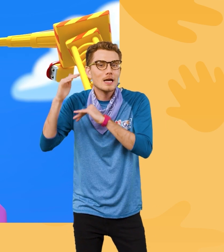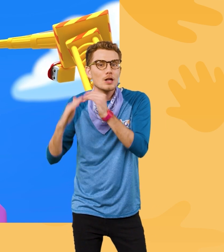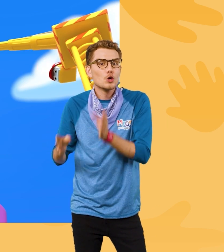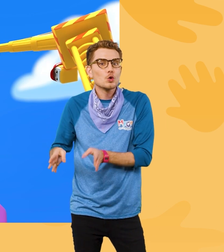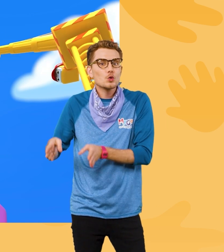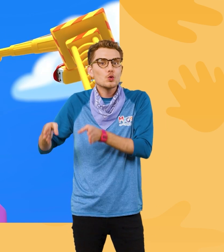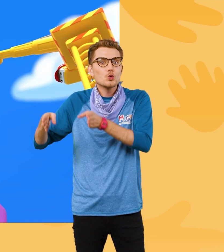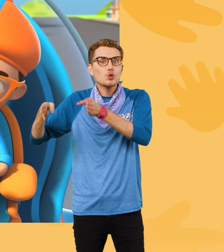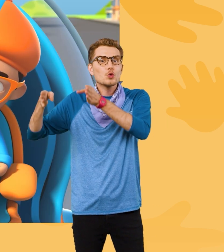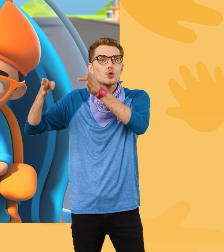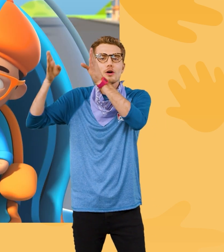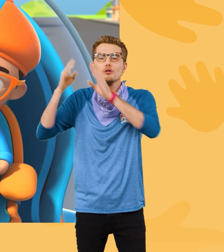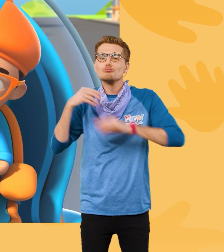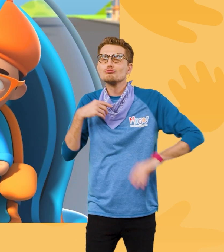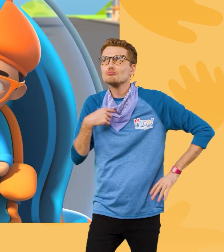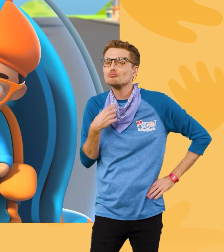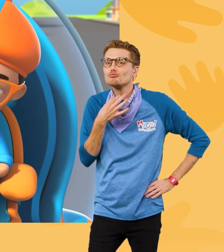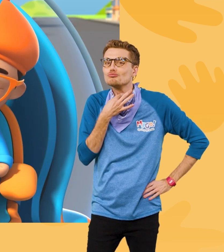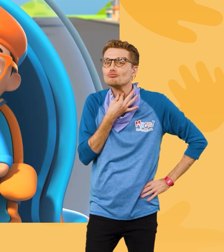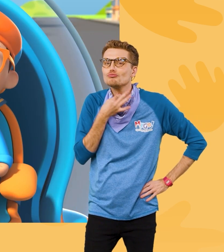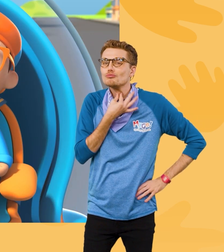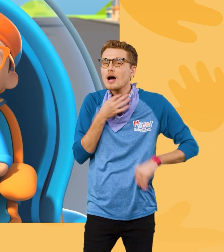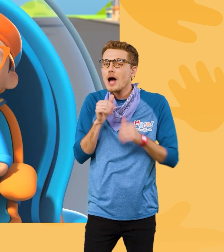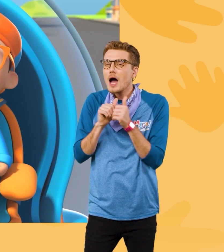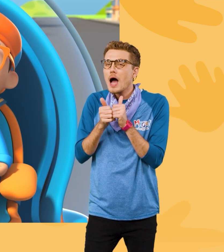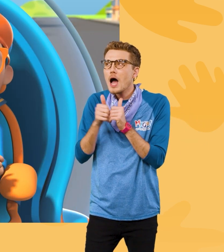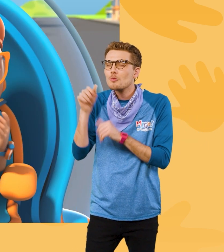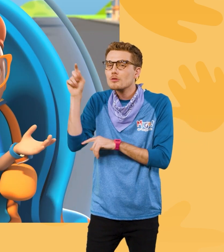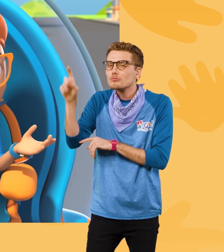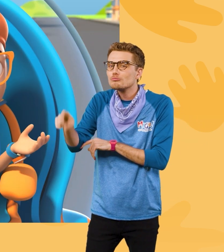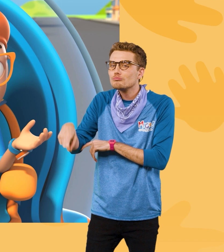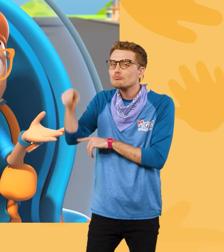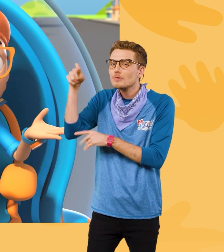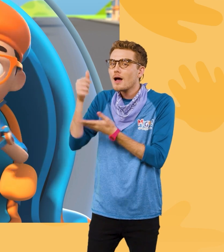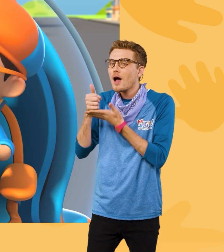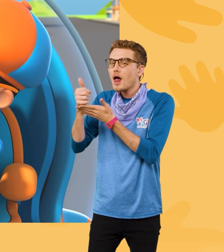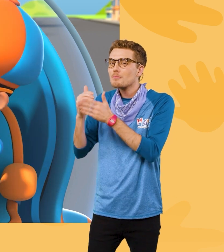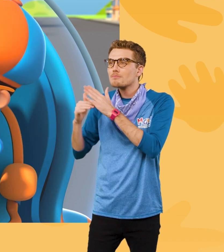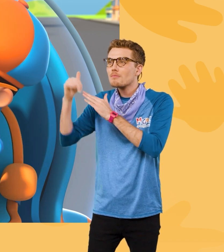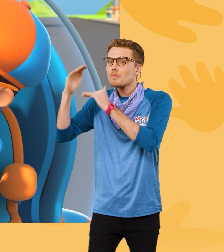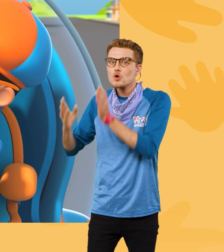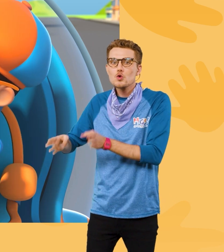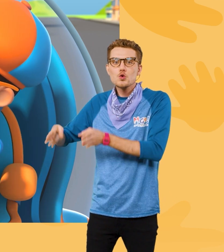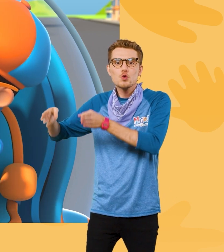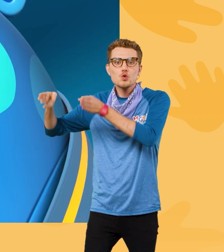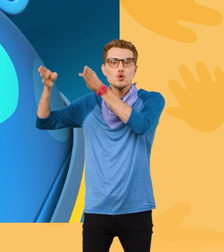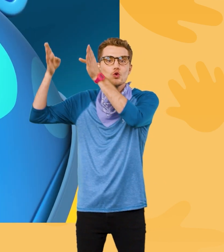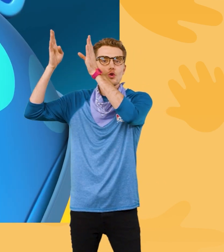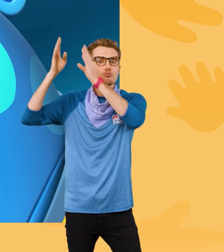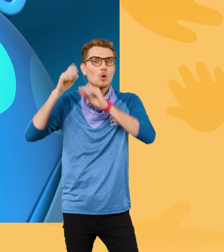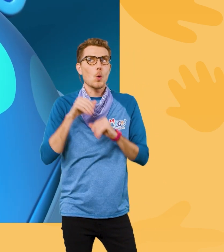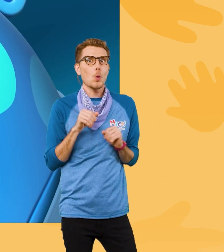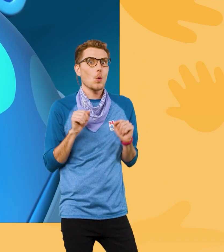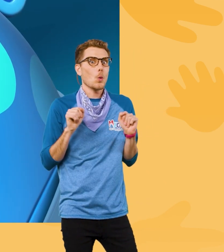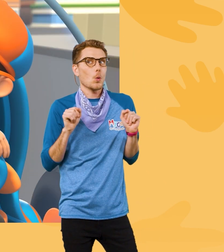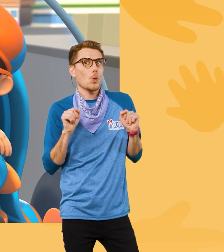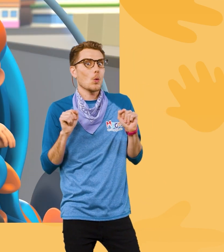building! Hmm... I wonder... How does a crane help build a building? Great